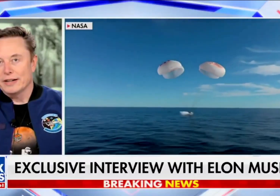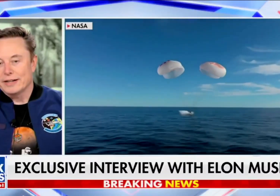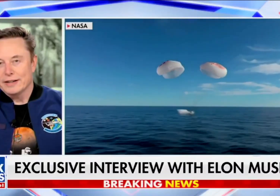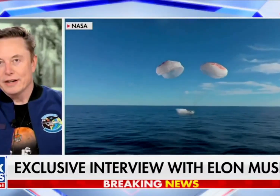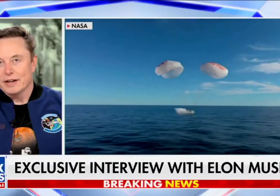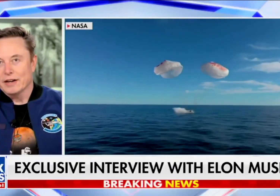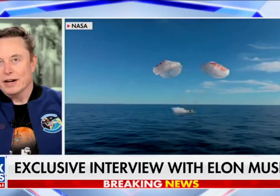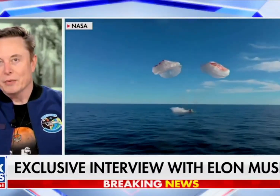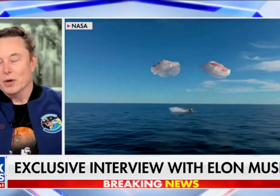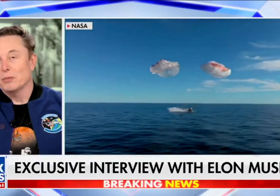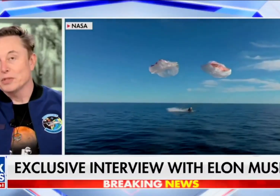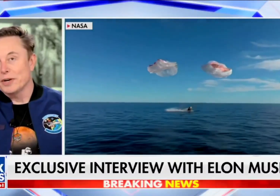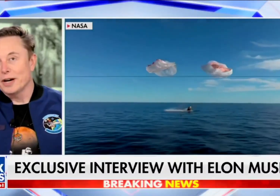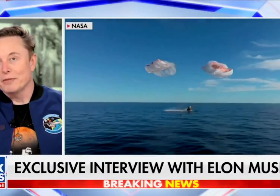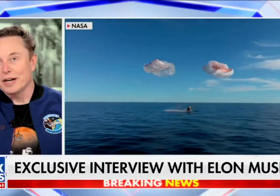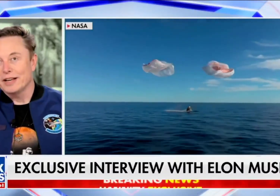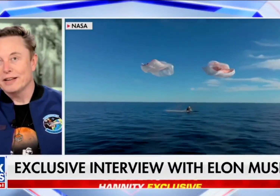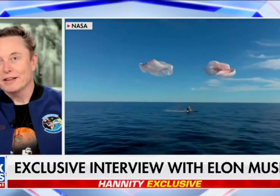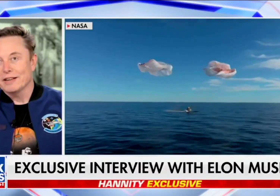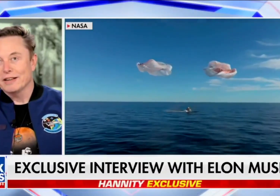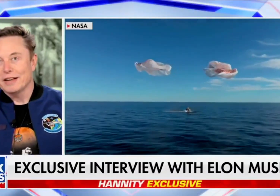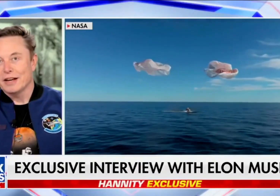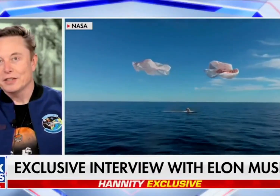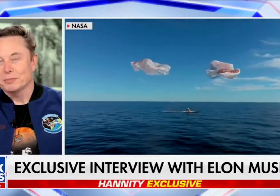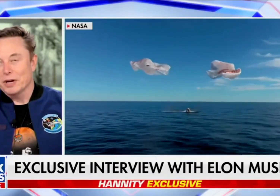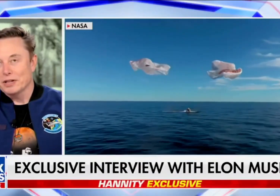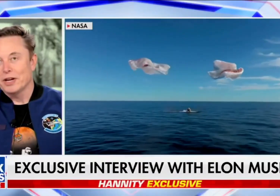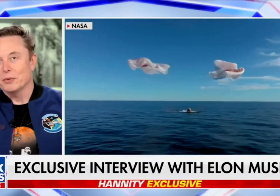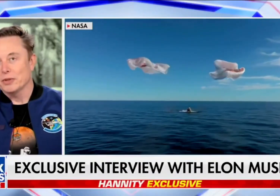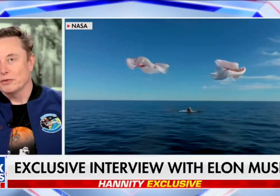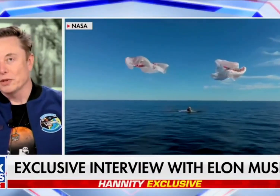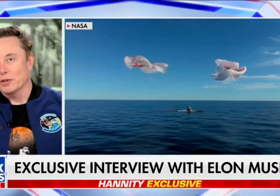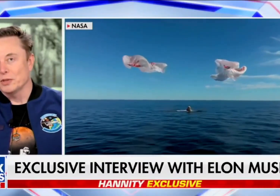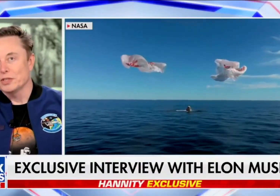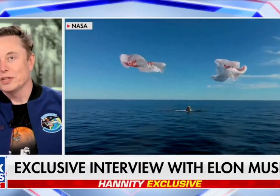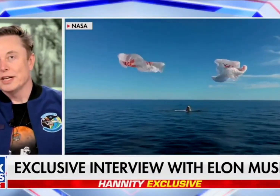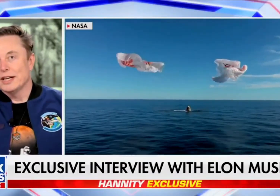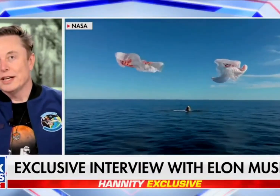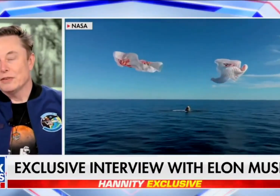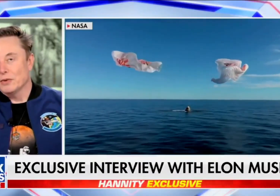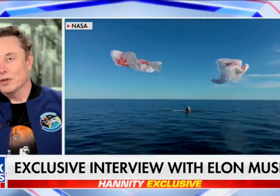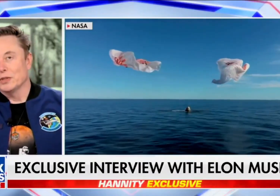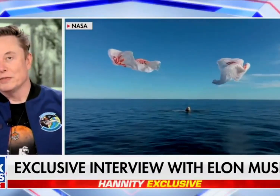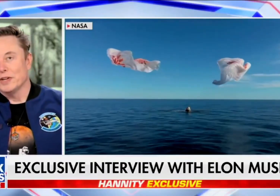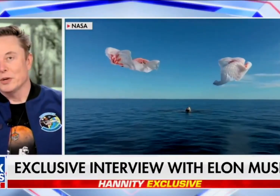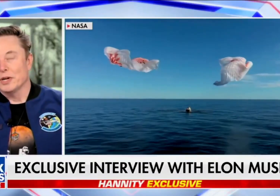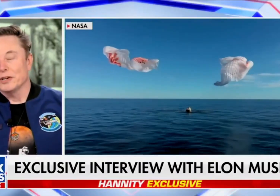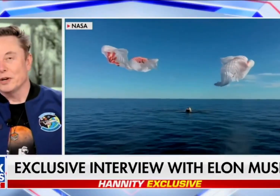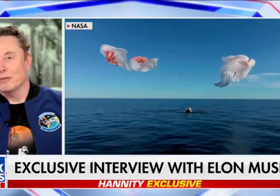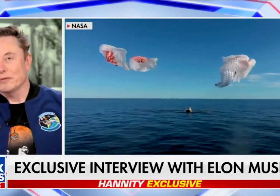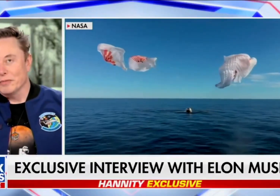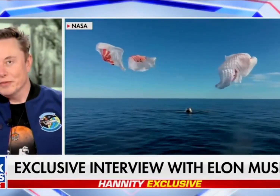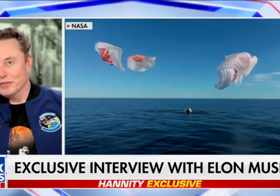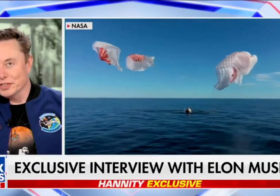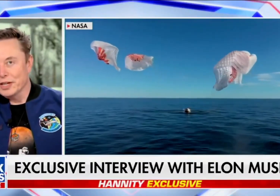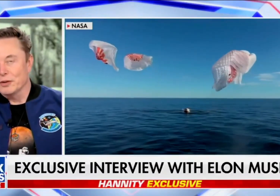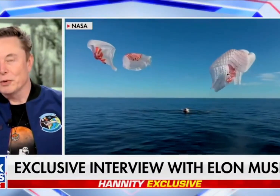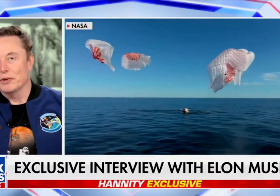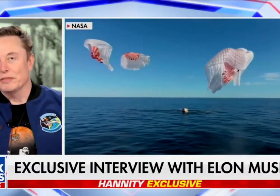we almost ran out of money and just barely made it with the fourth launch. If the fourth launch of Falcon 1 had not succeeded, we would have